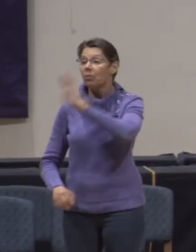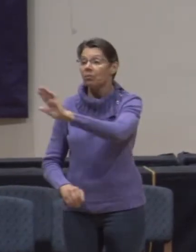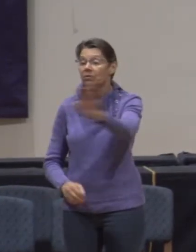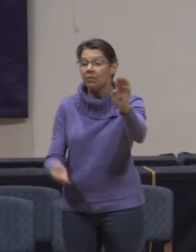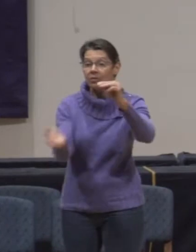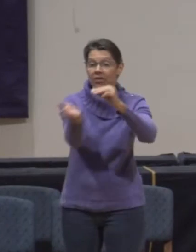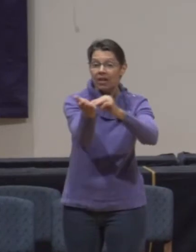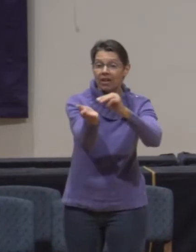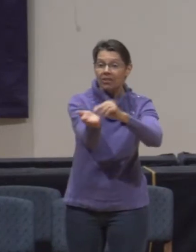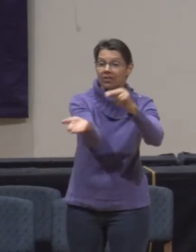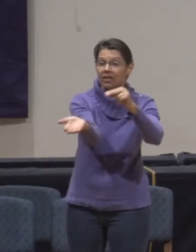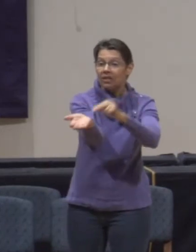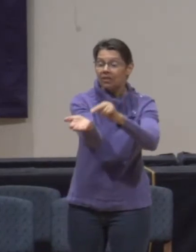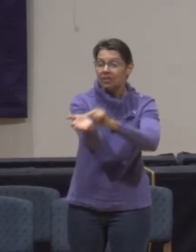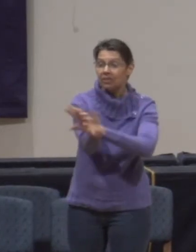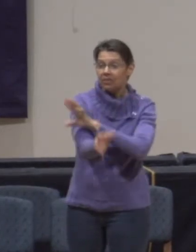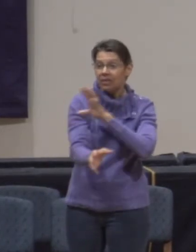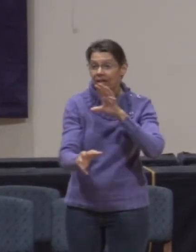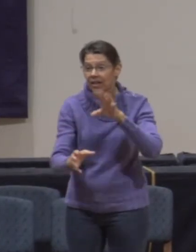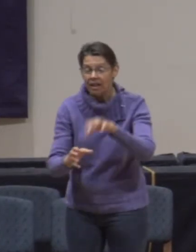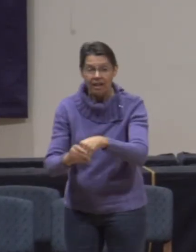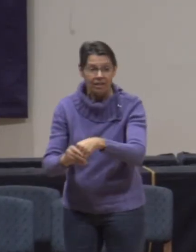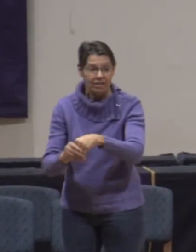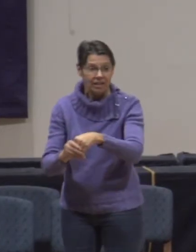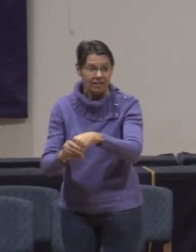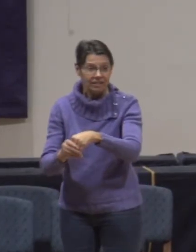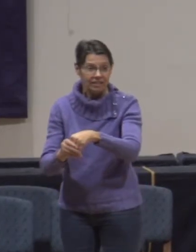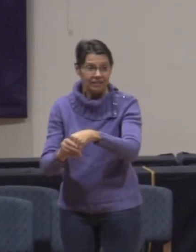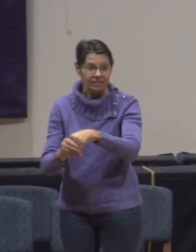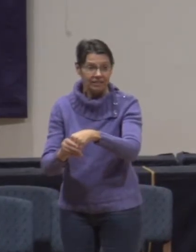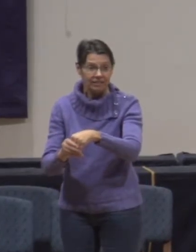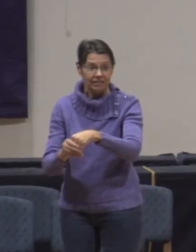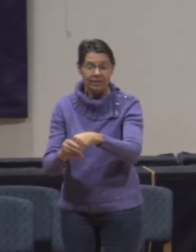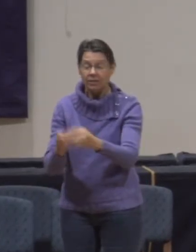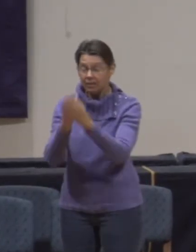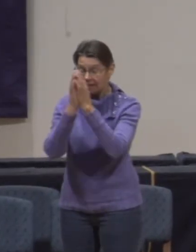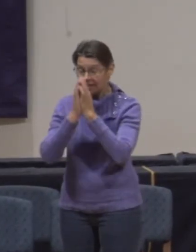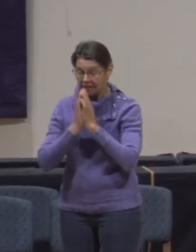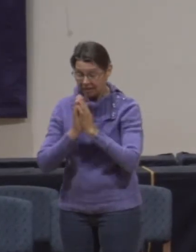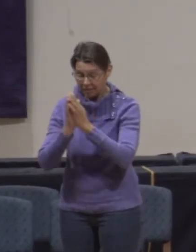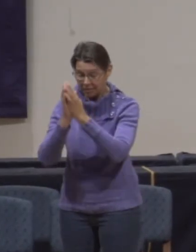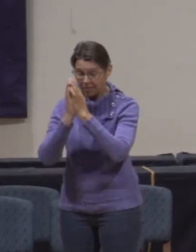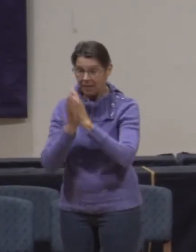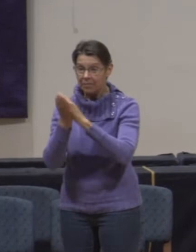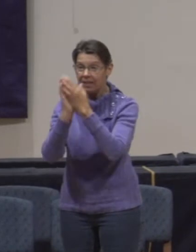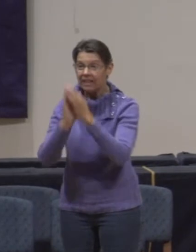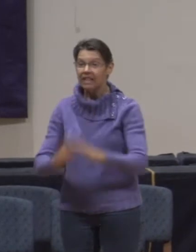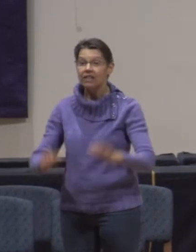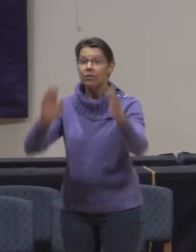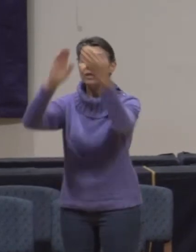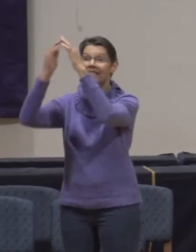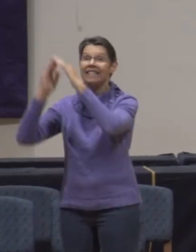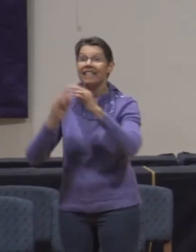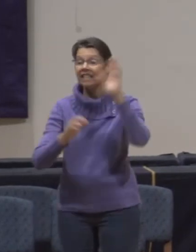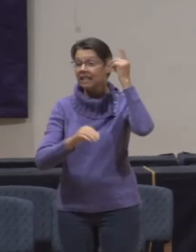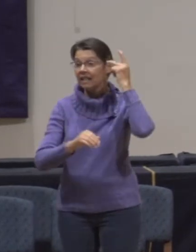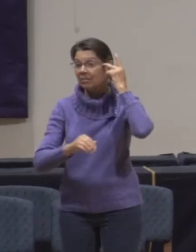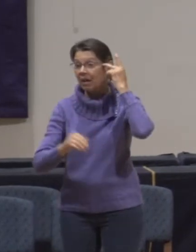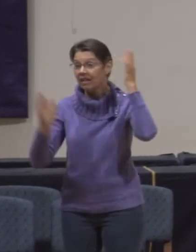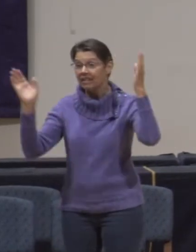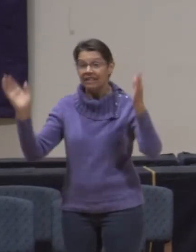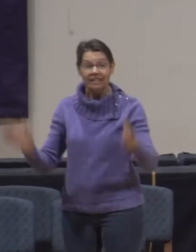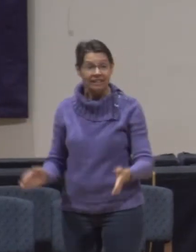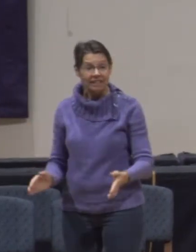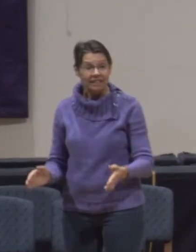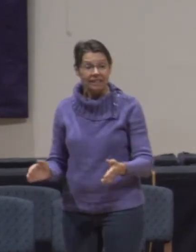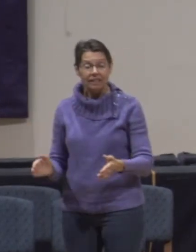in the middle of all of this. Maybe we pray peace for our cities who are making their best decisions, for our school districts